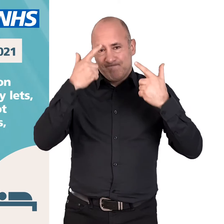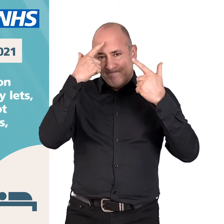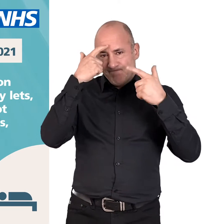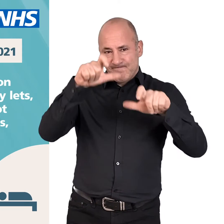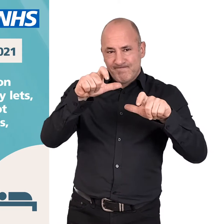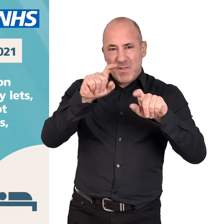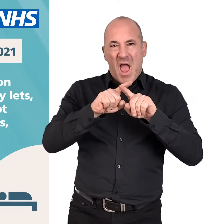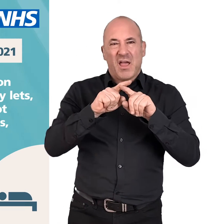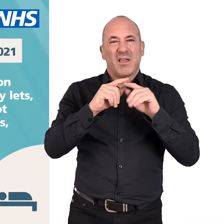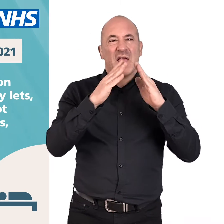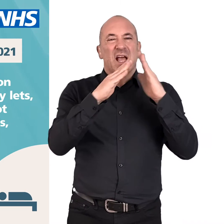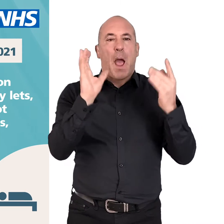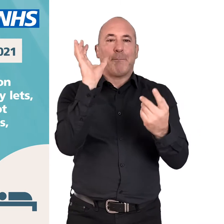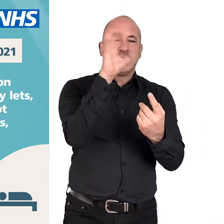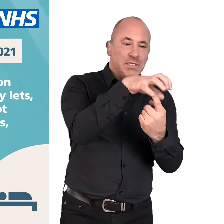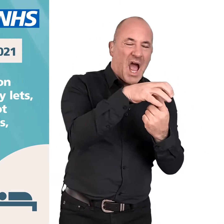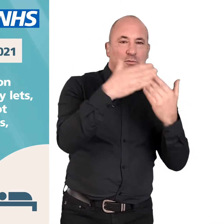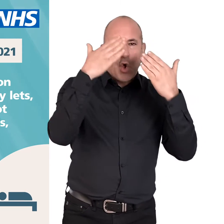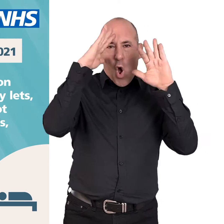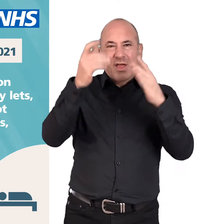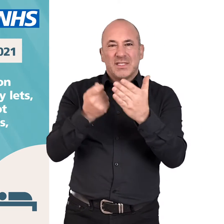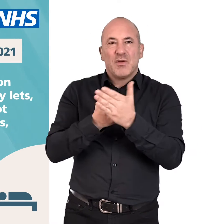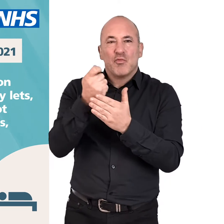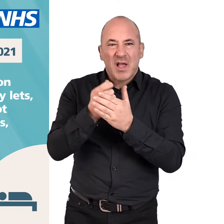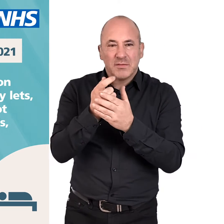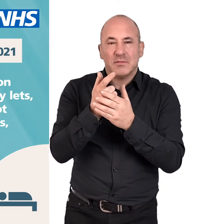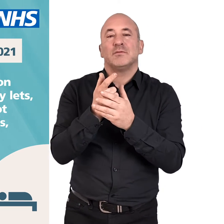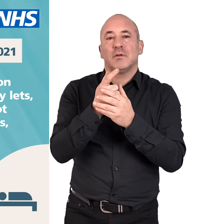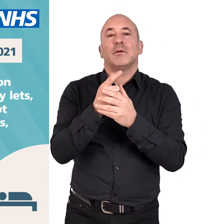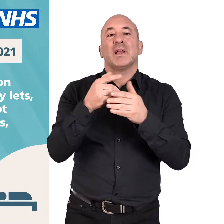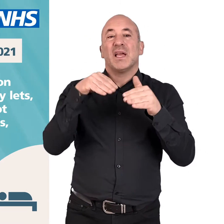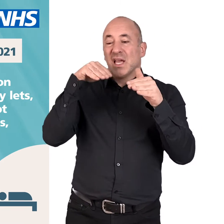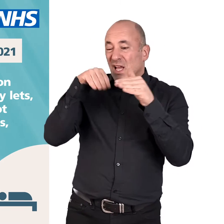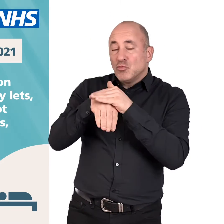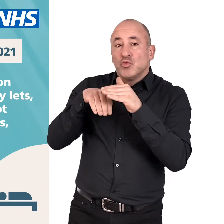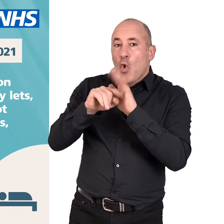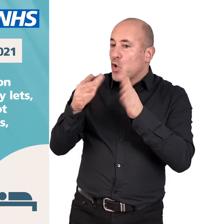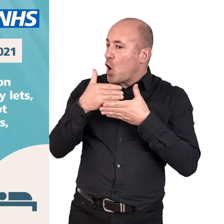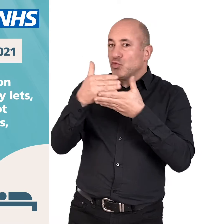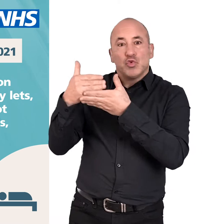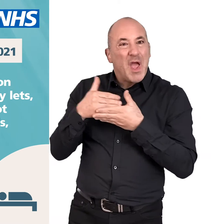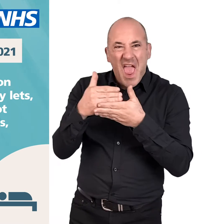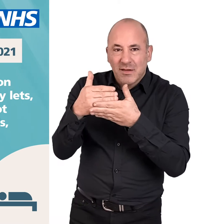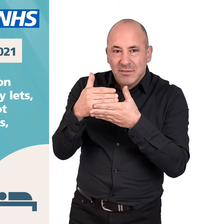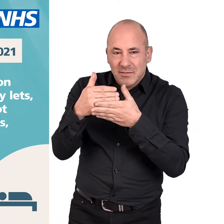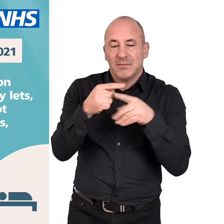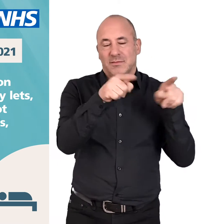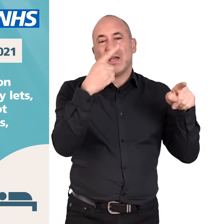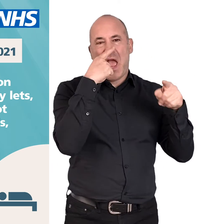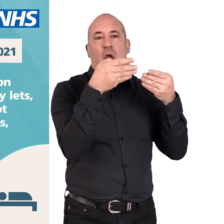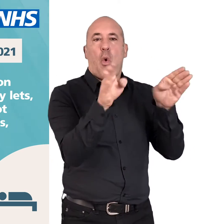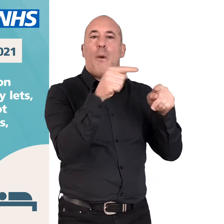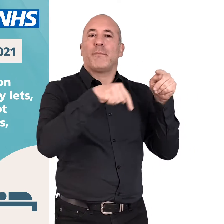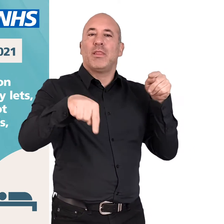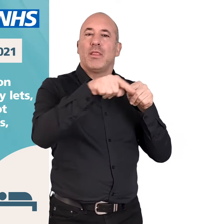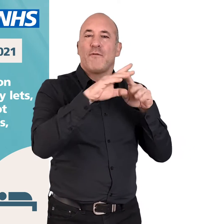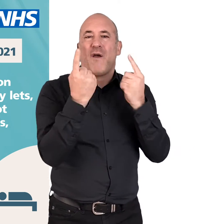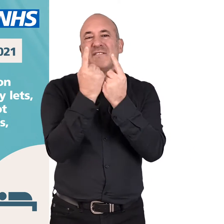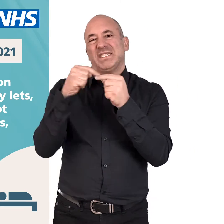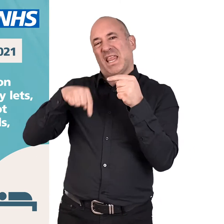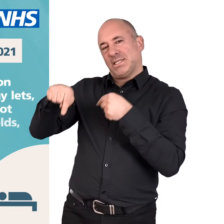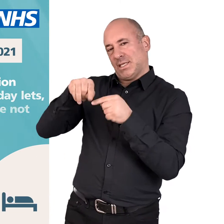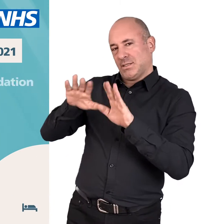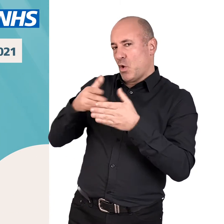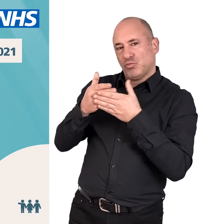Self-contained accommodation, such as campsites and holiday lets, where indoor facilities are not shared with other households, can